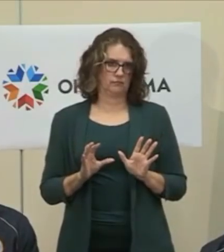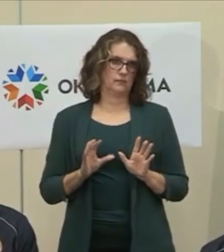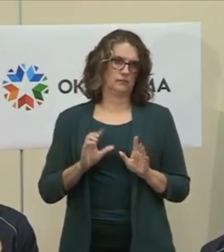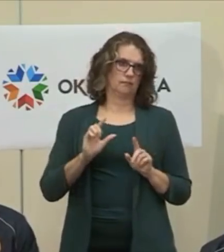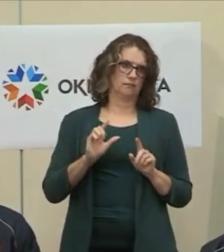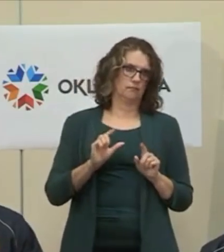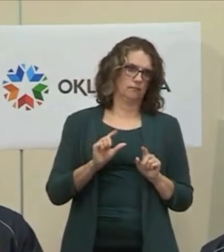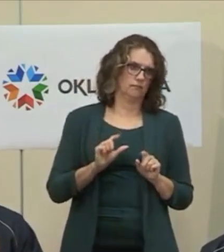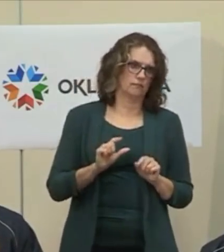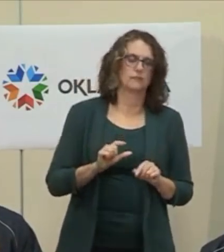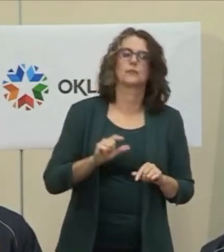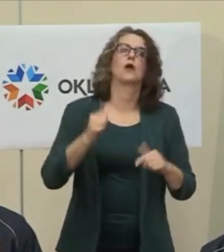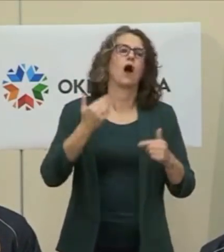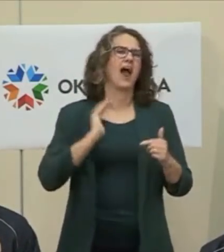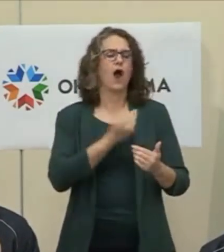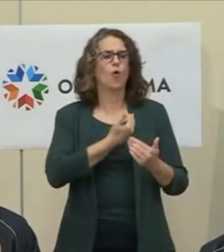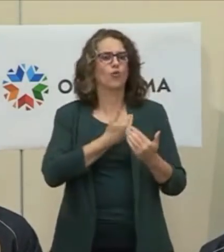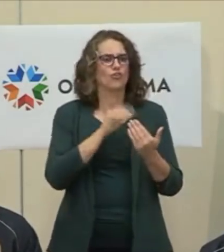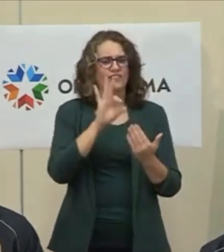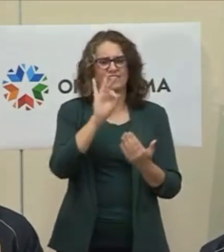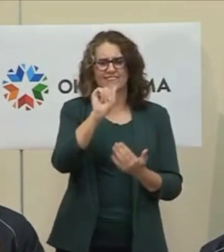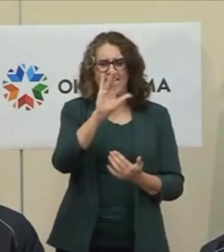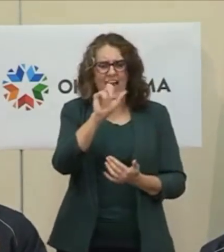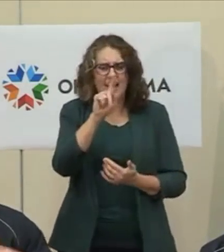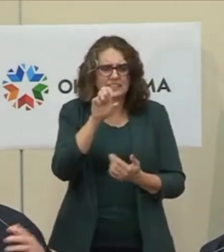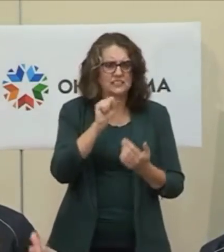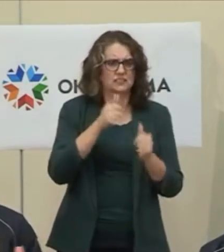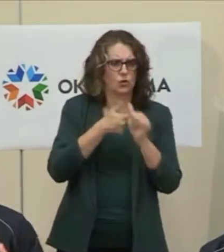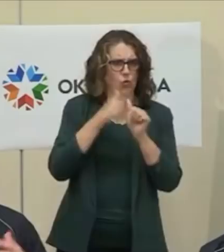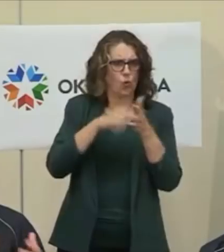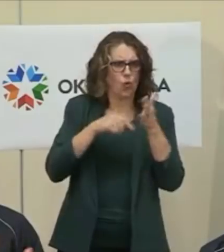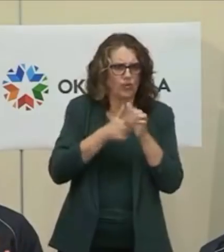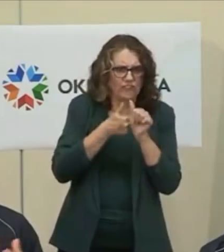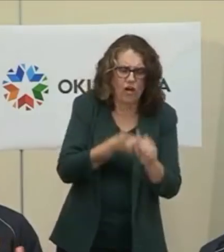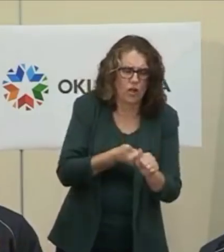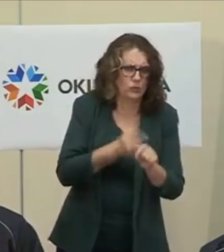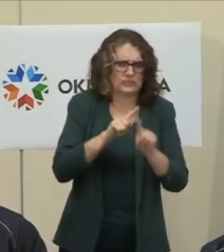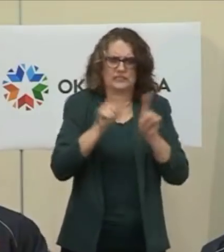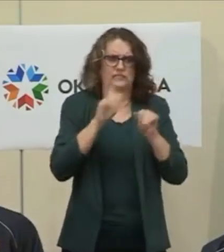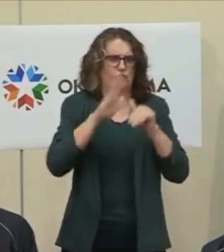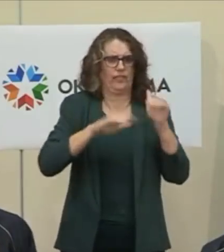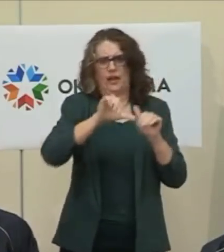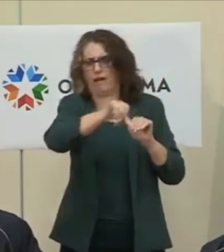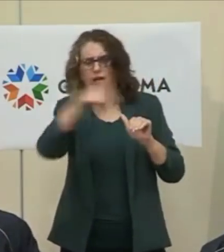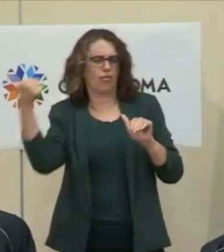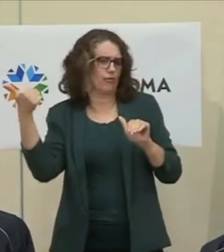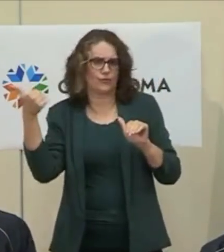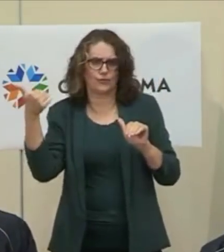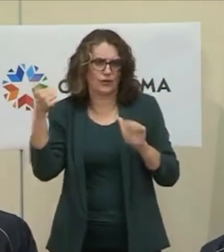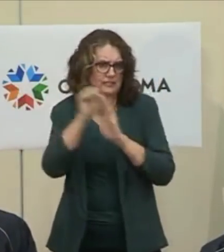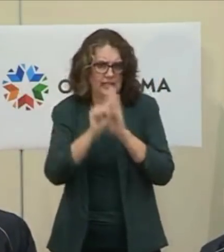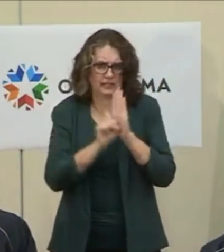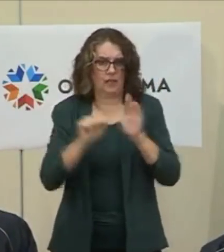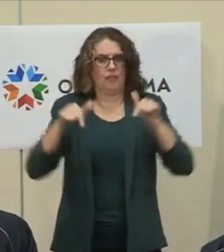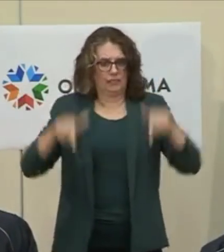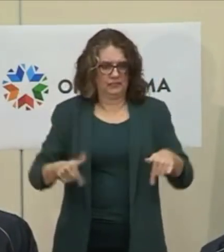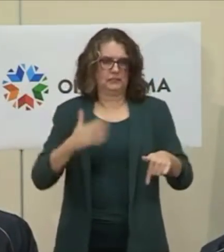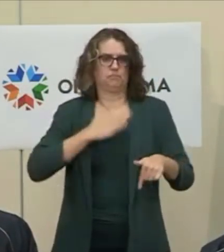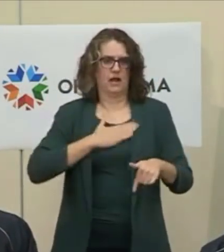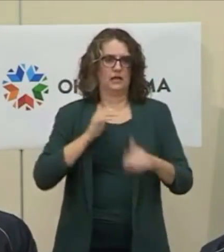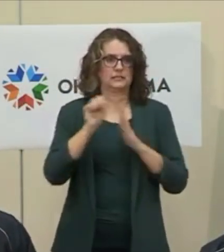New York City or it is in Los Angeles or Chicago. And we're hearing this stuff on the news and sometimes reacting to it.